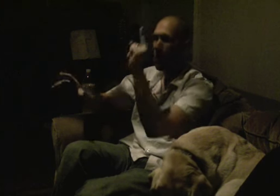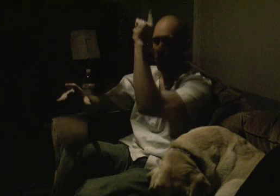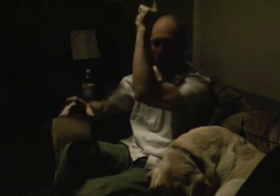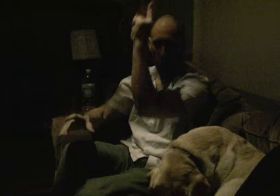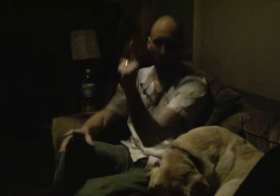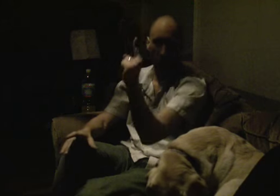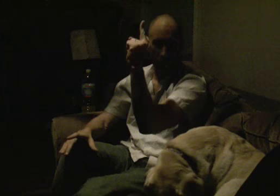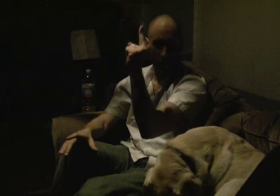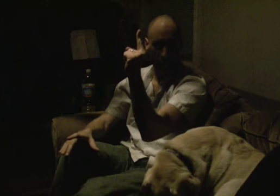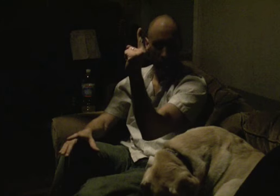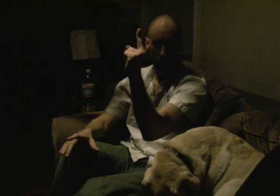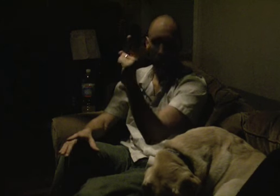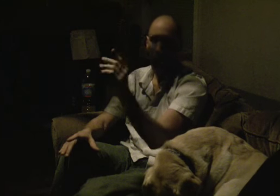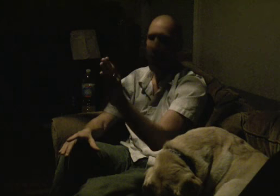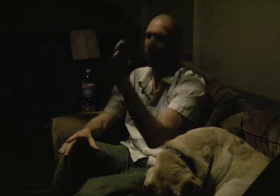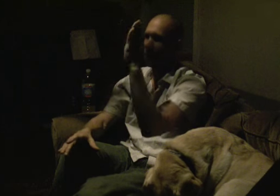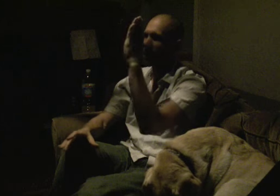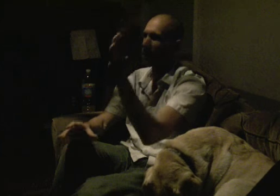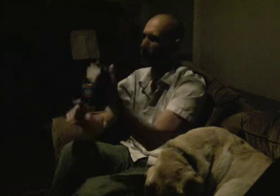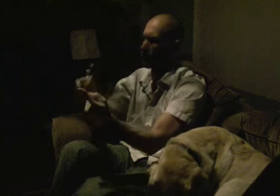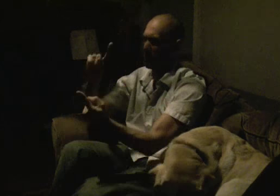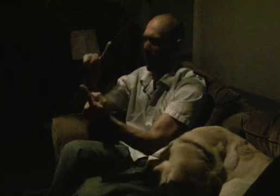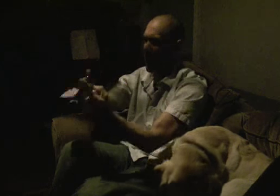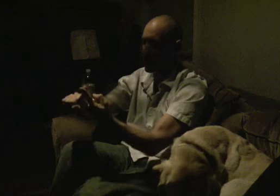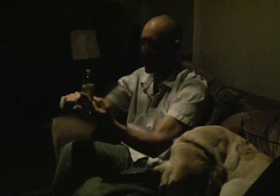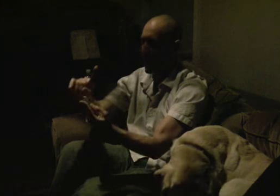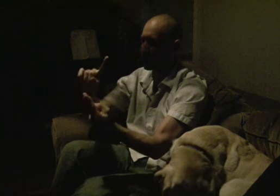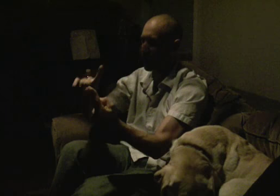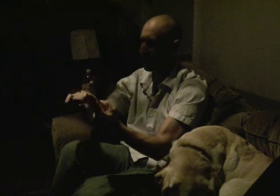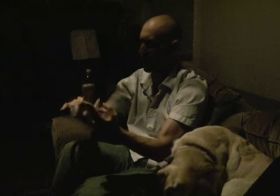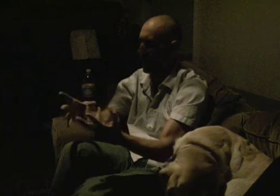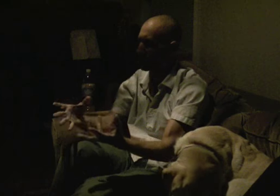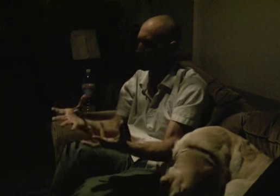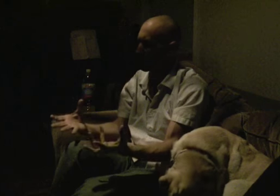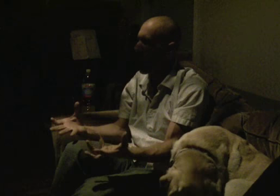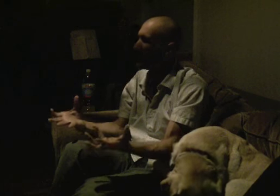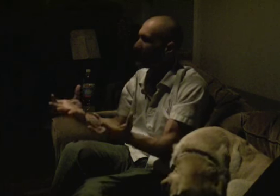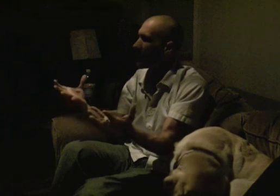But it was one voice. And it was clear, there was pain and suffering, and it was rising.